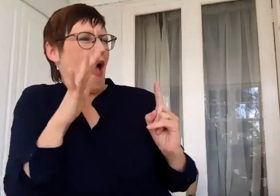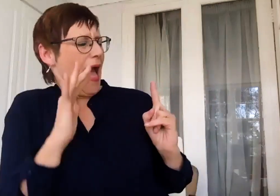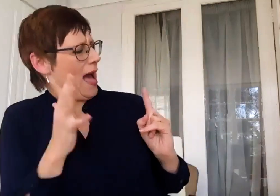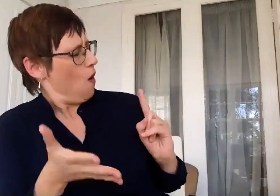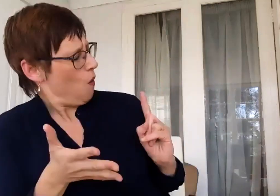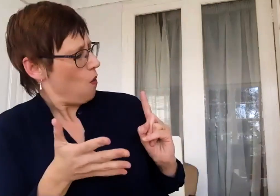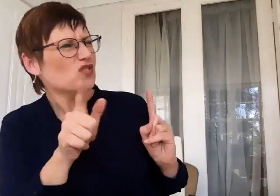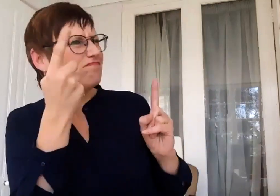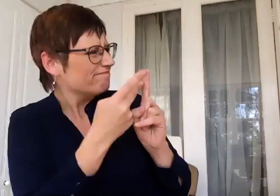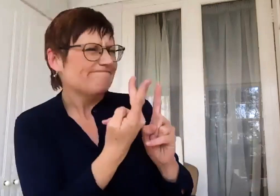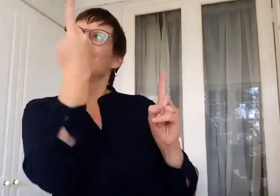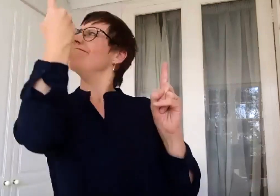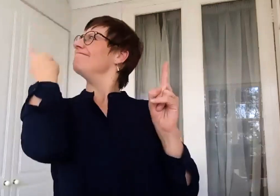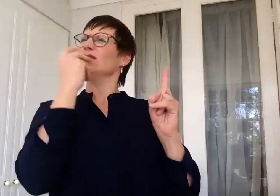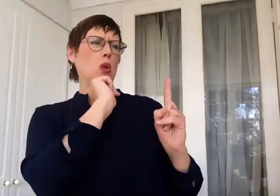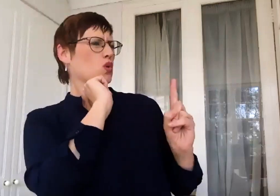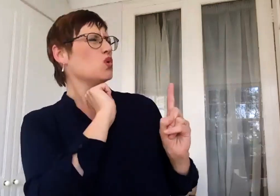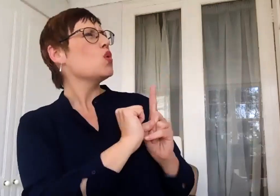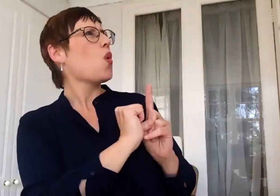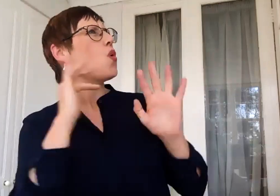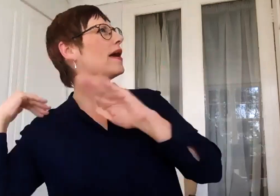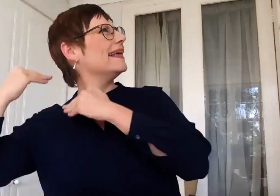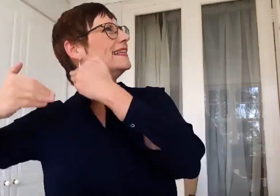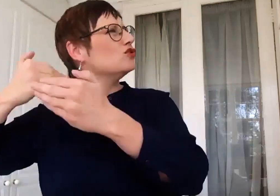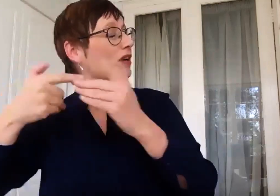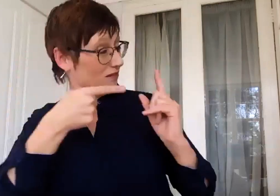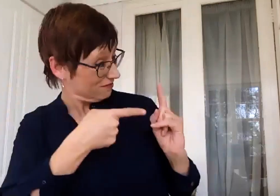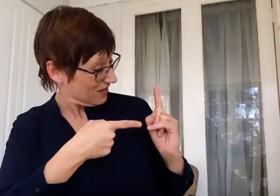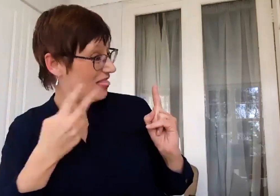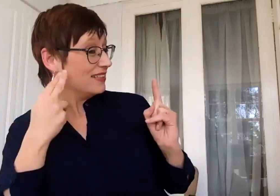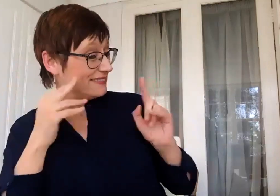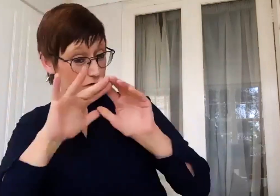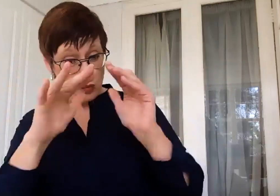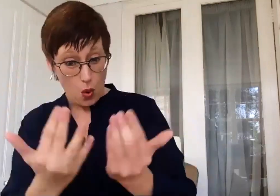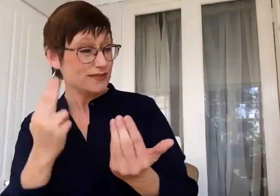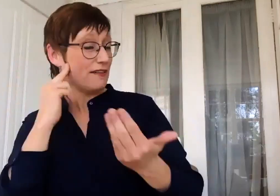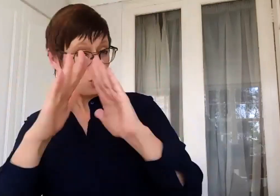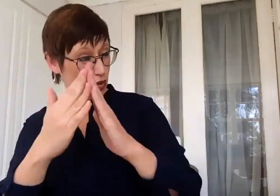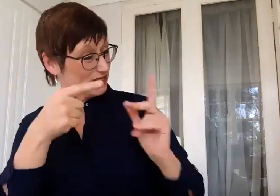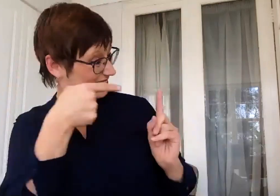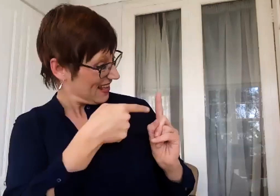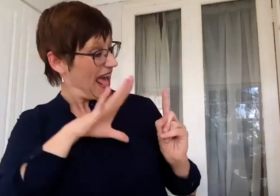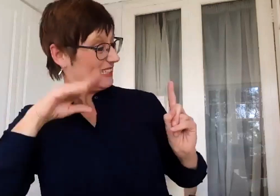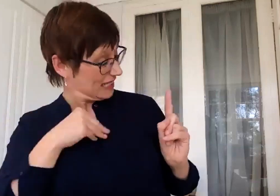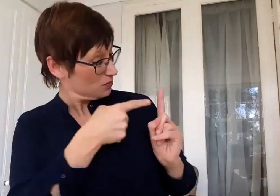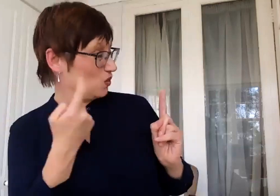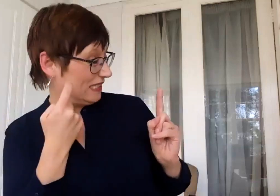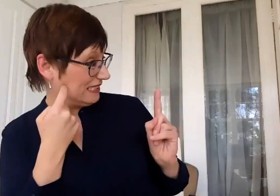difficult was it to befriend, to be trusted by this sociolinguistic community? Because although